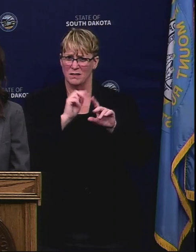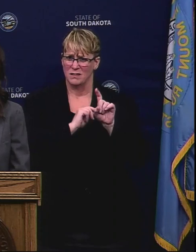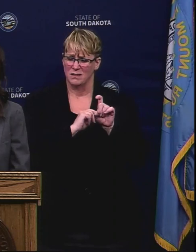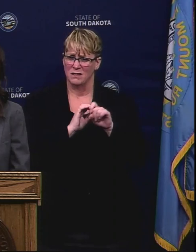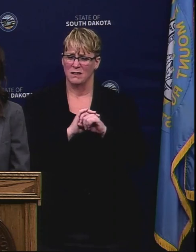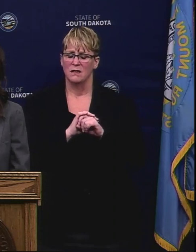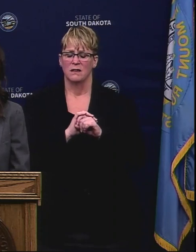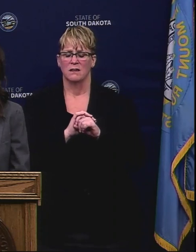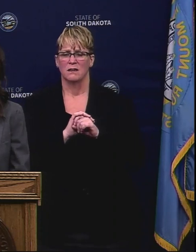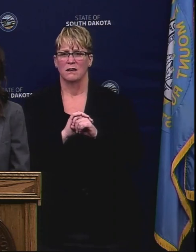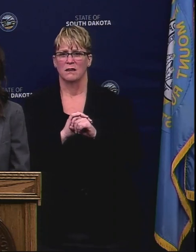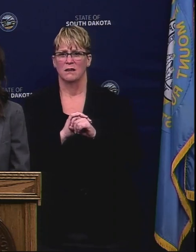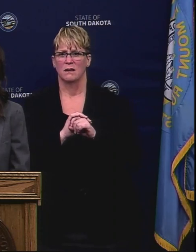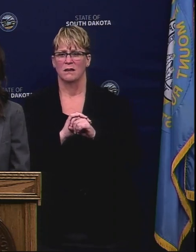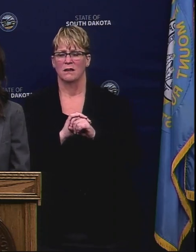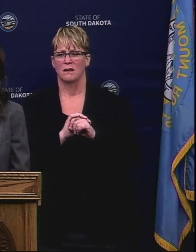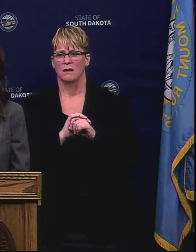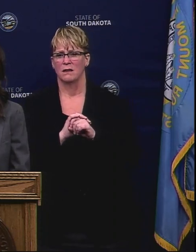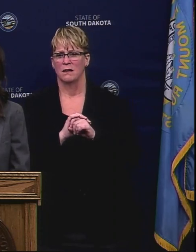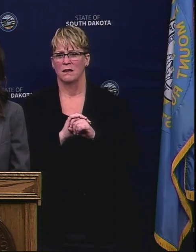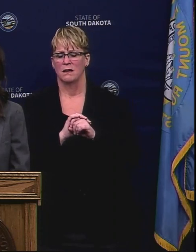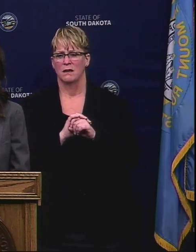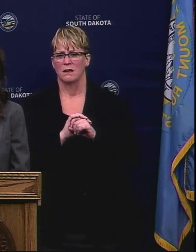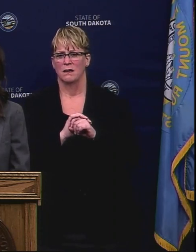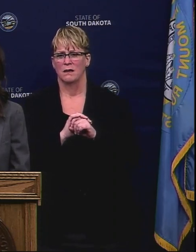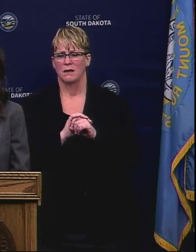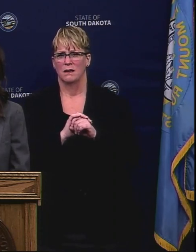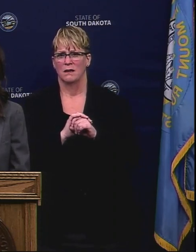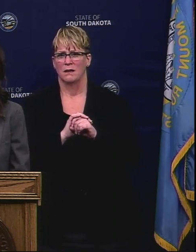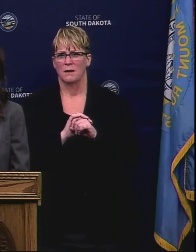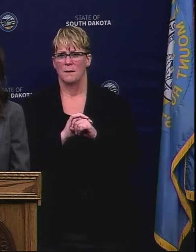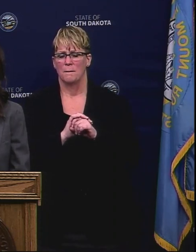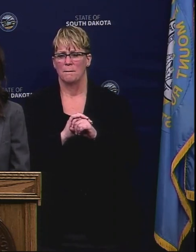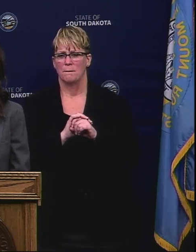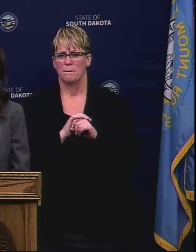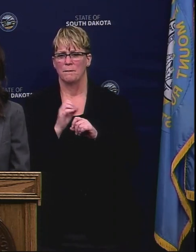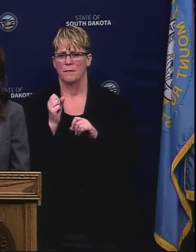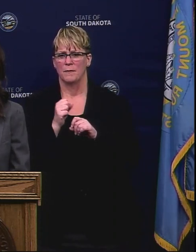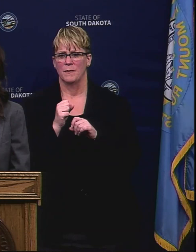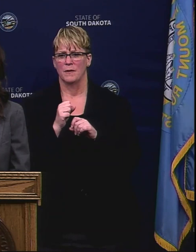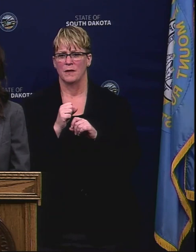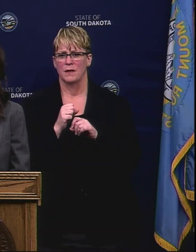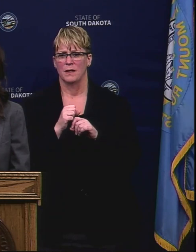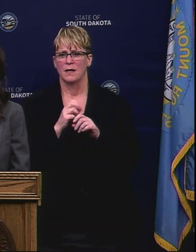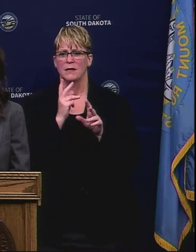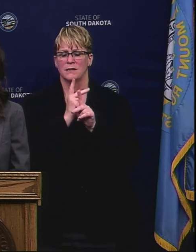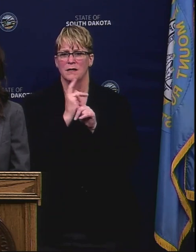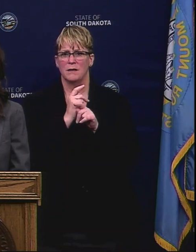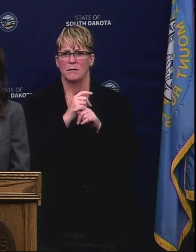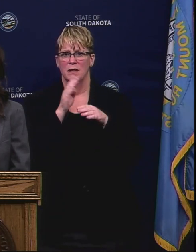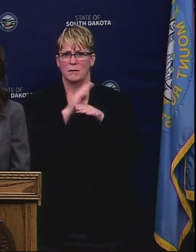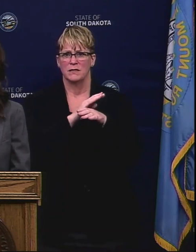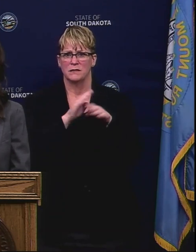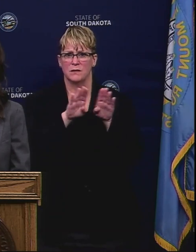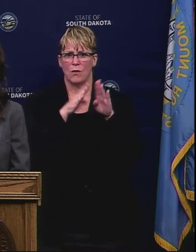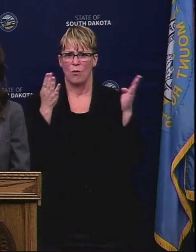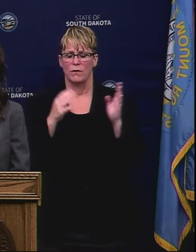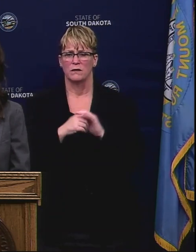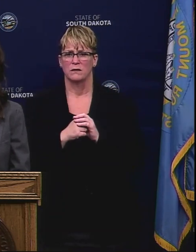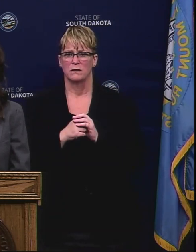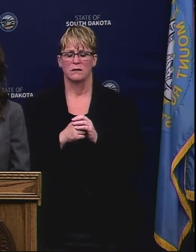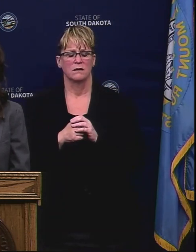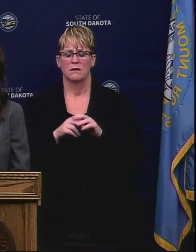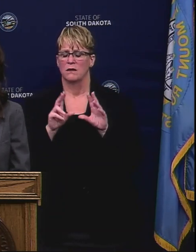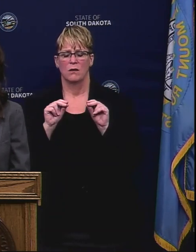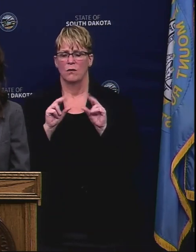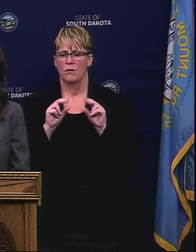Yeah, so I assigned them to a mission to help keep the plants up and running. No, that has